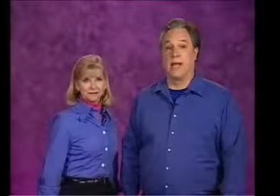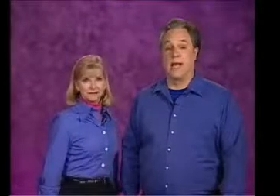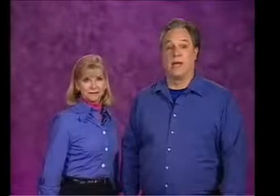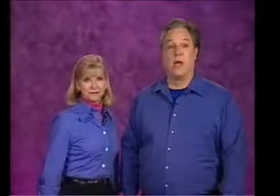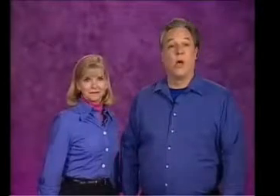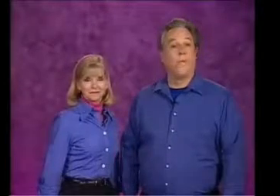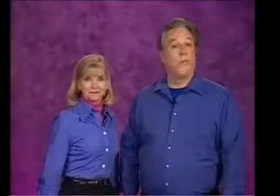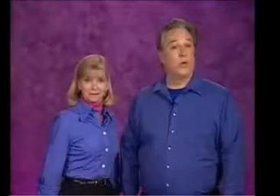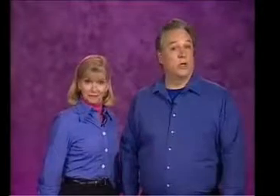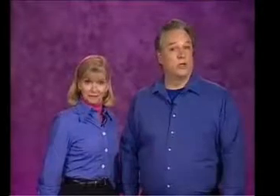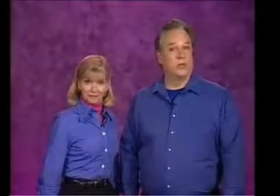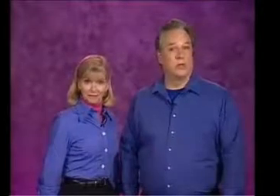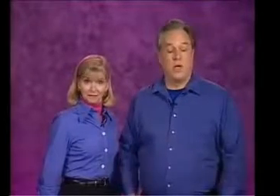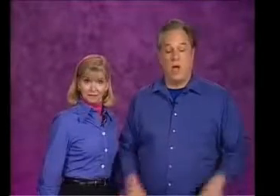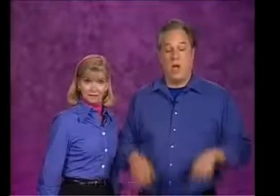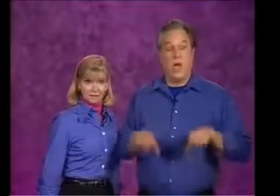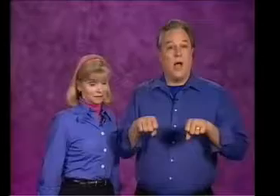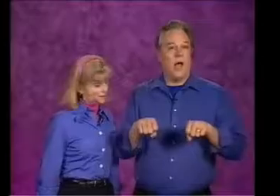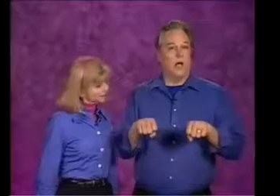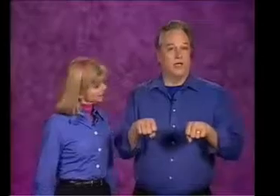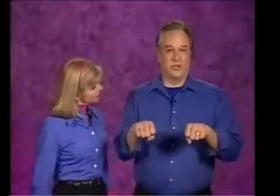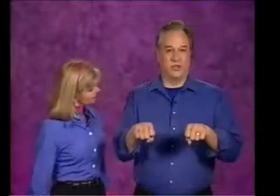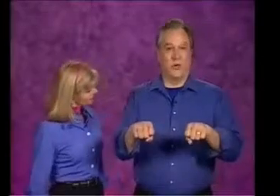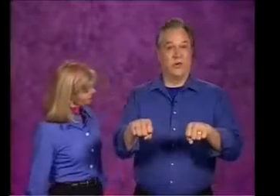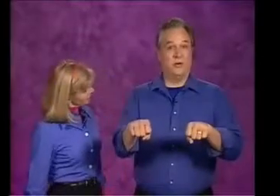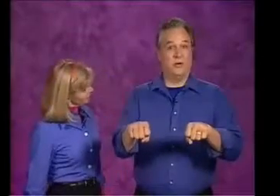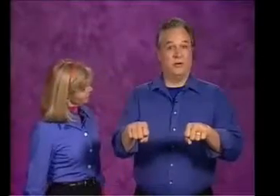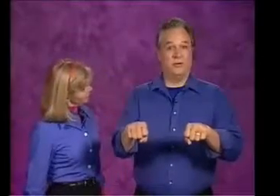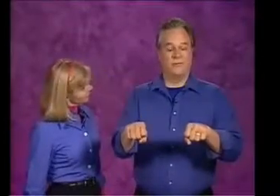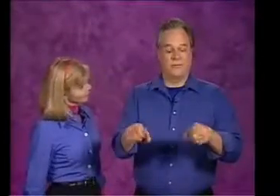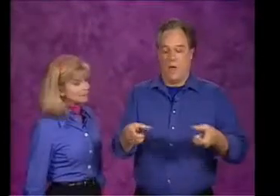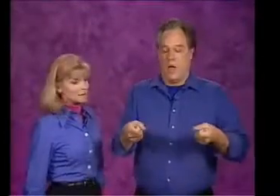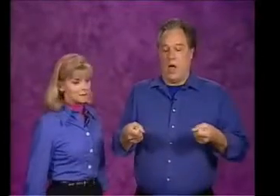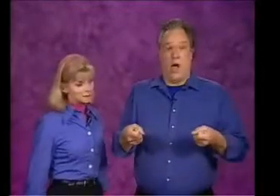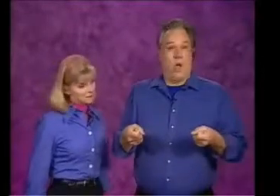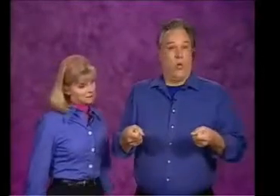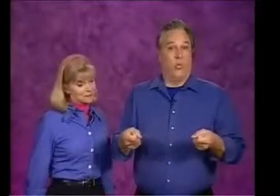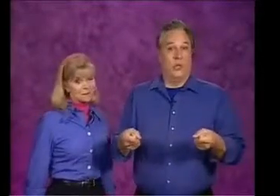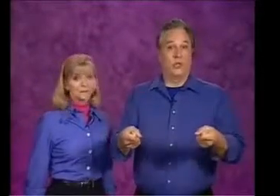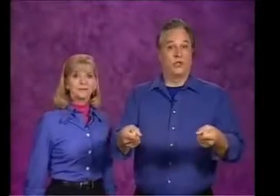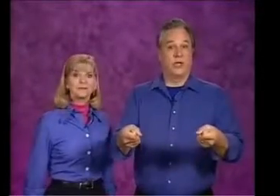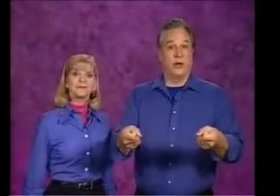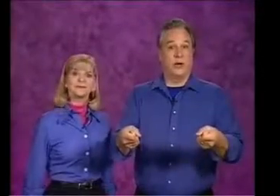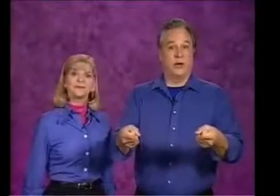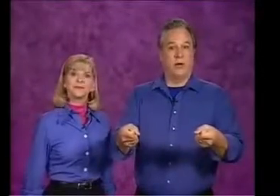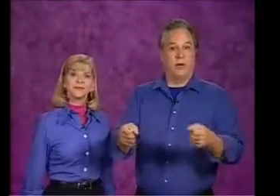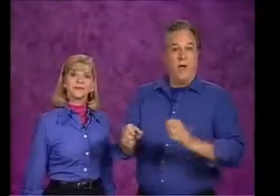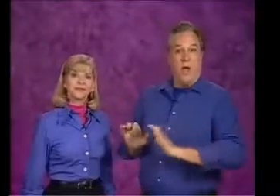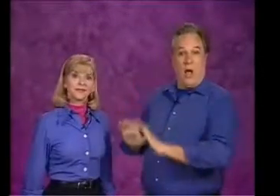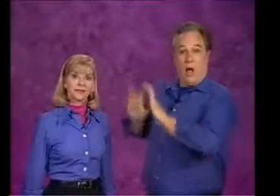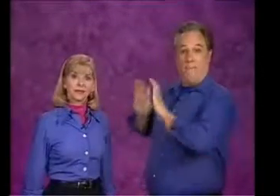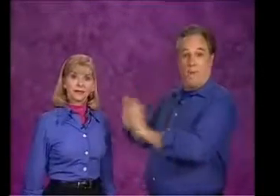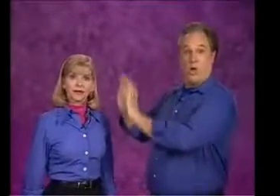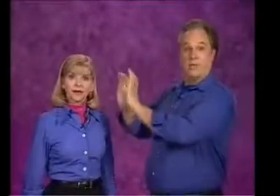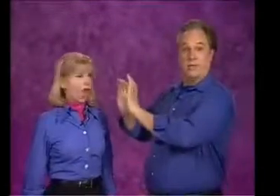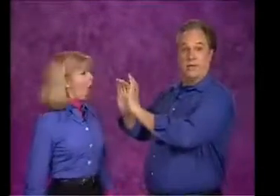like push. A stroller, a wheelchair, a person,